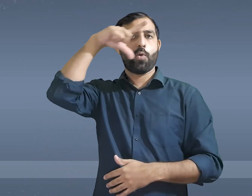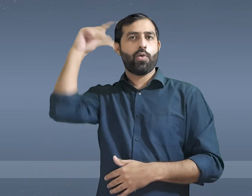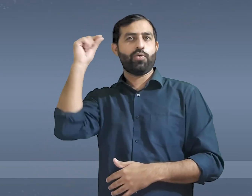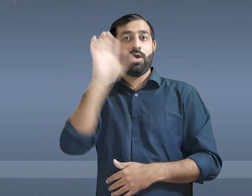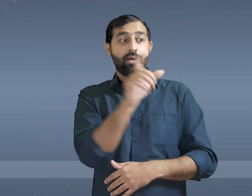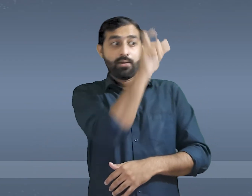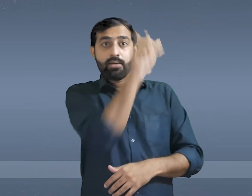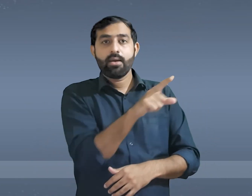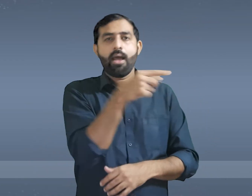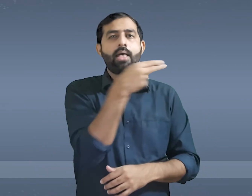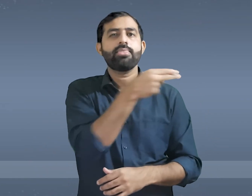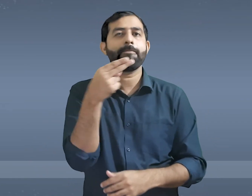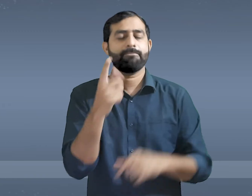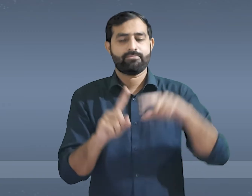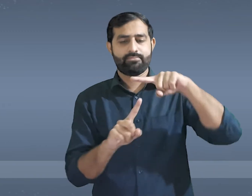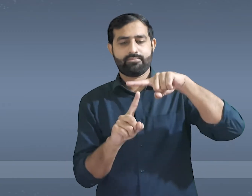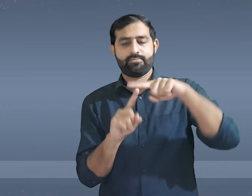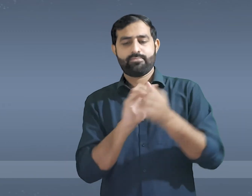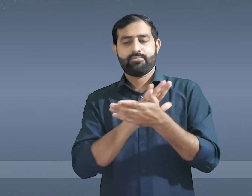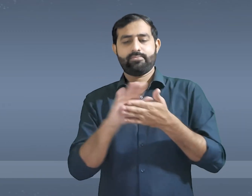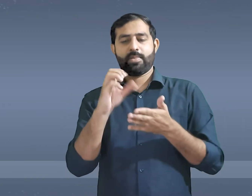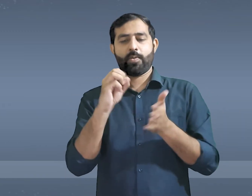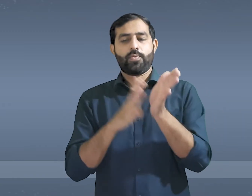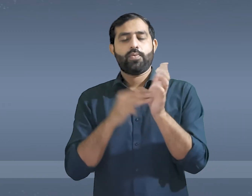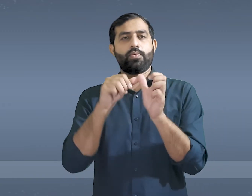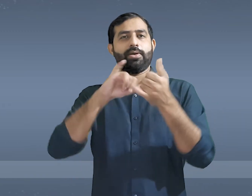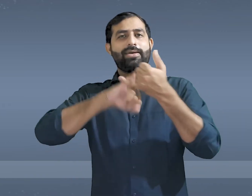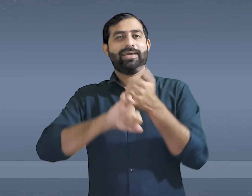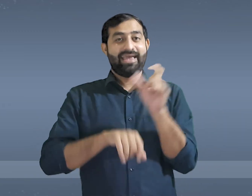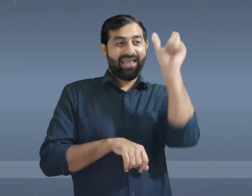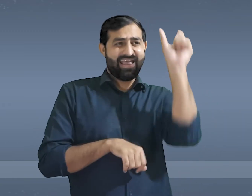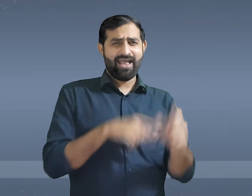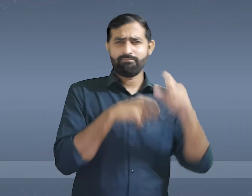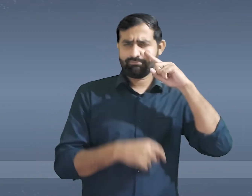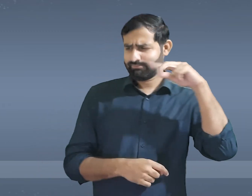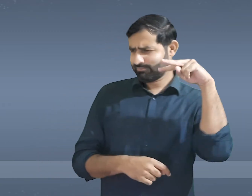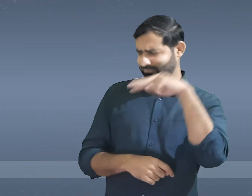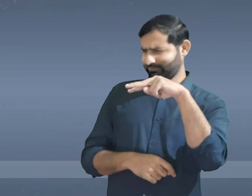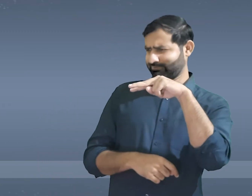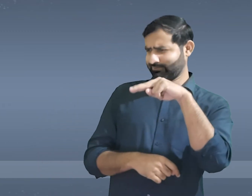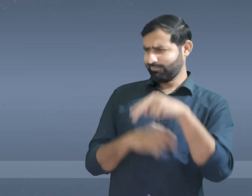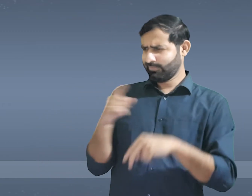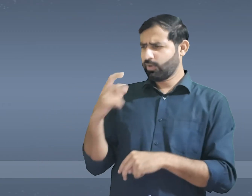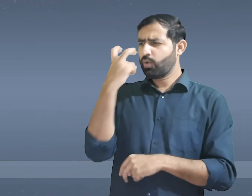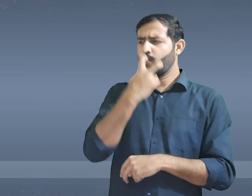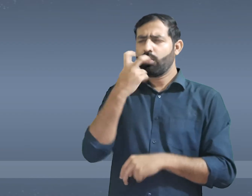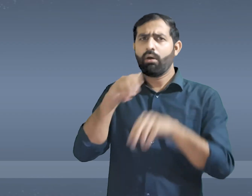there was Thomas Hopkins Gallaudet on one side. He